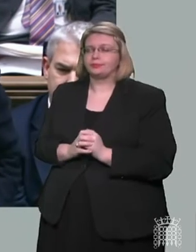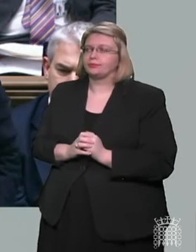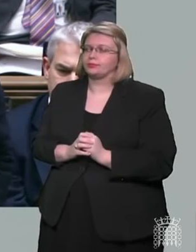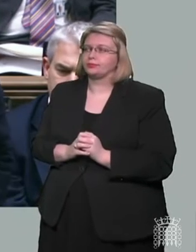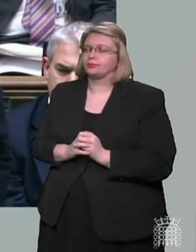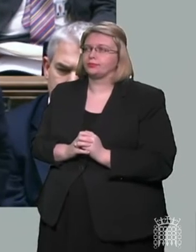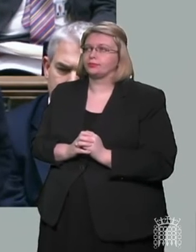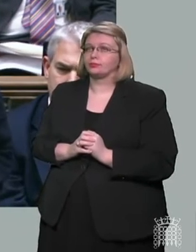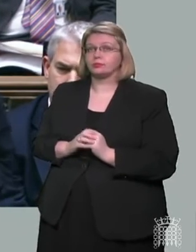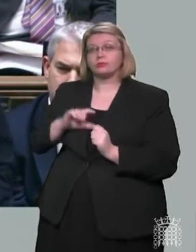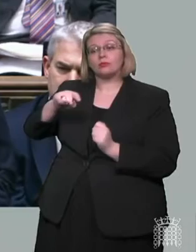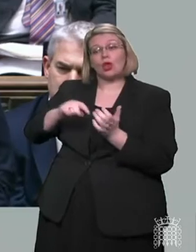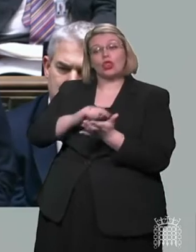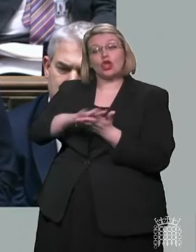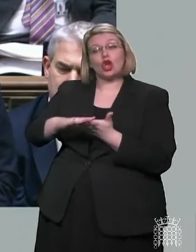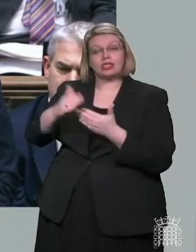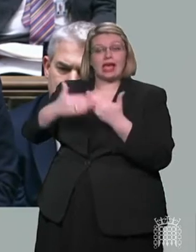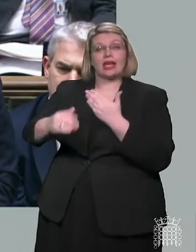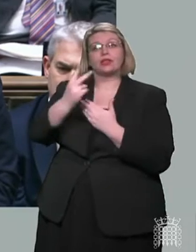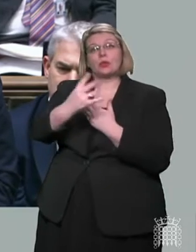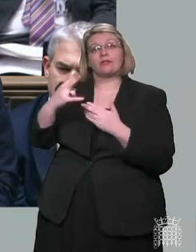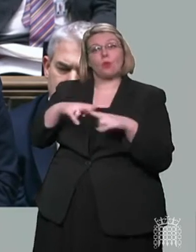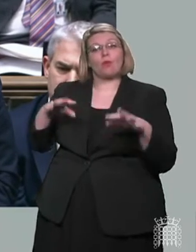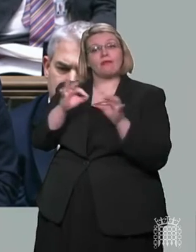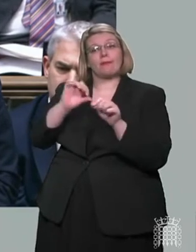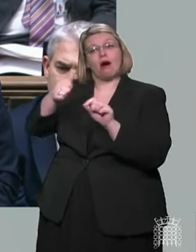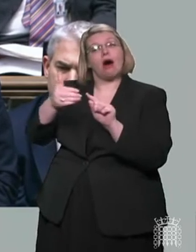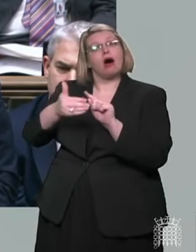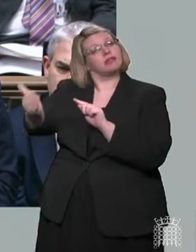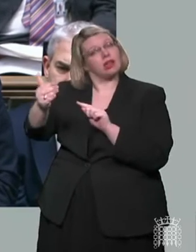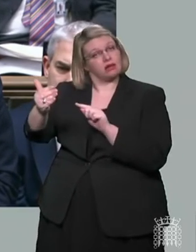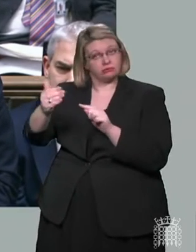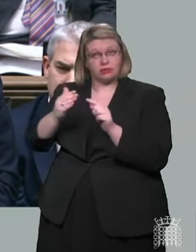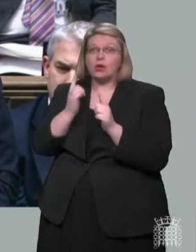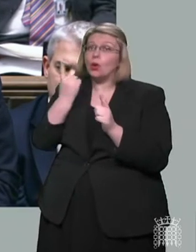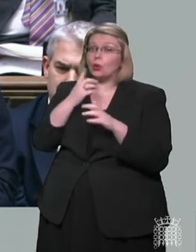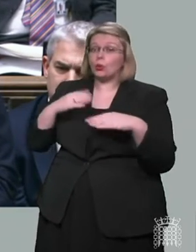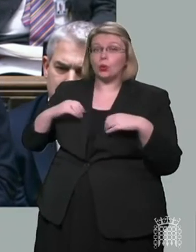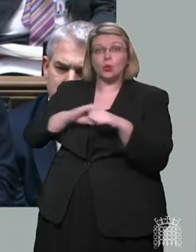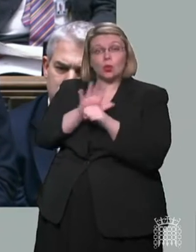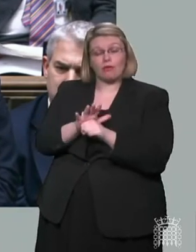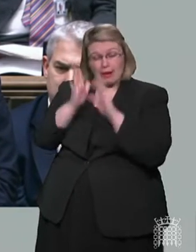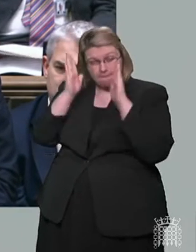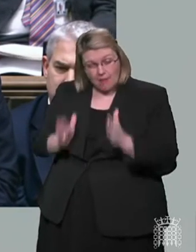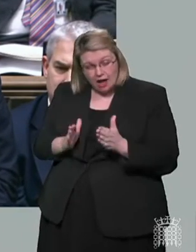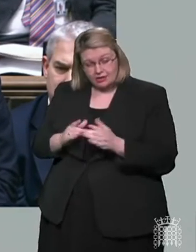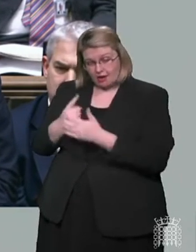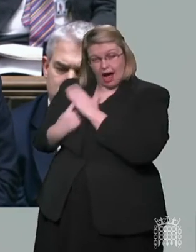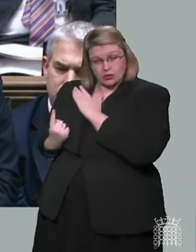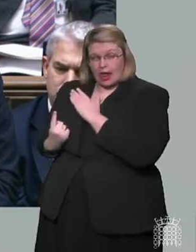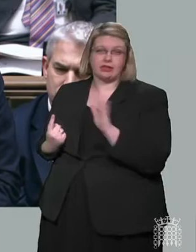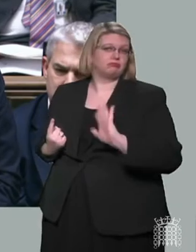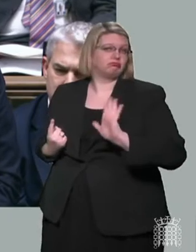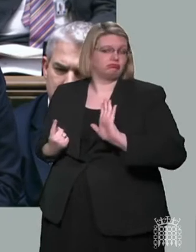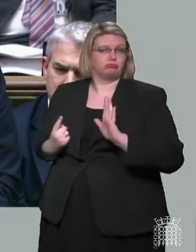From this Thursday, 24th of February. We will end the legal requirement to self-isolate following a positive test.